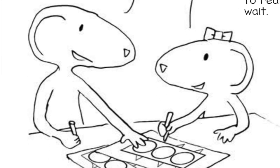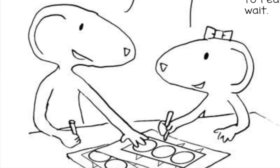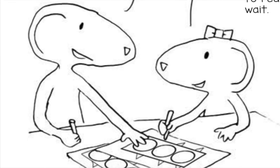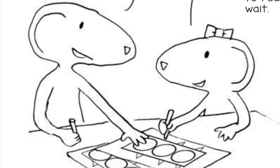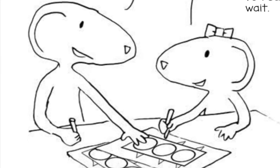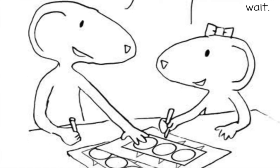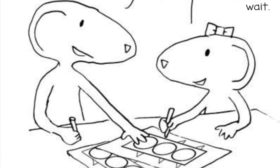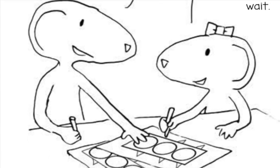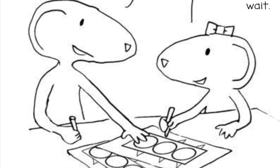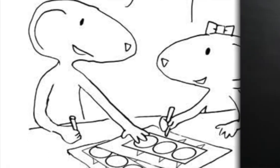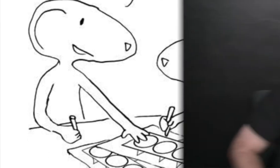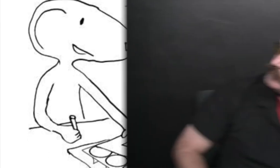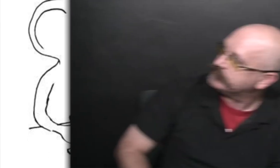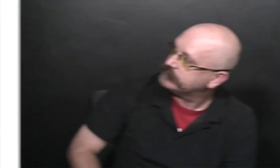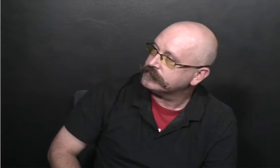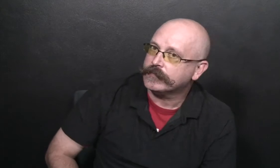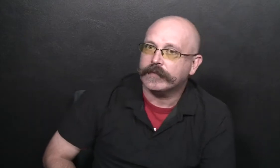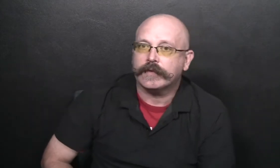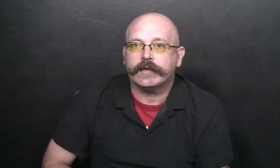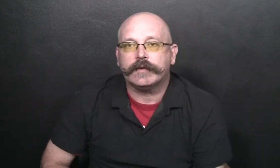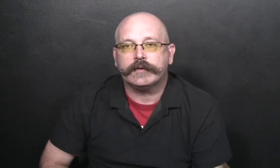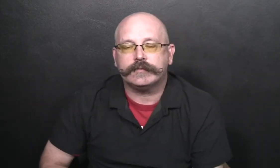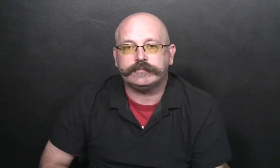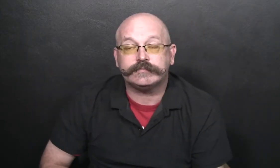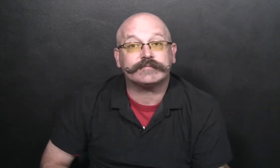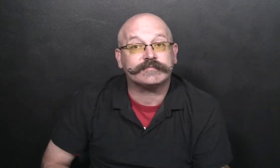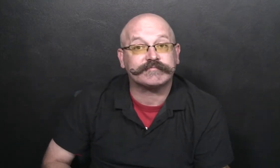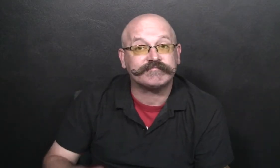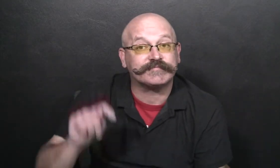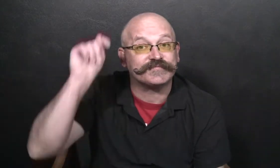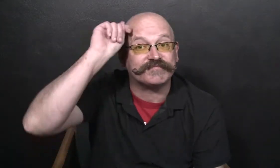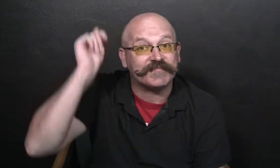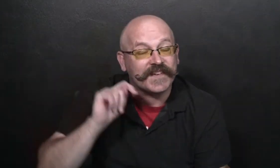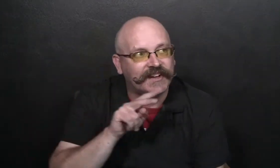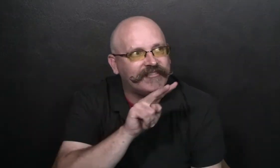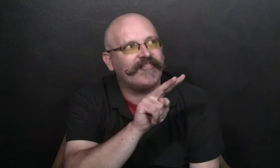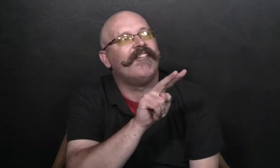Trinka's mom could put up when she was busy.